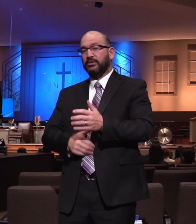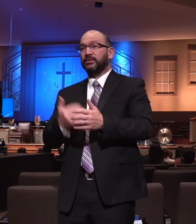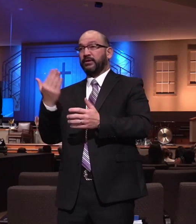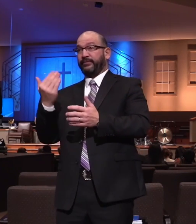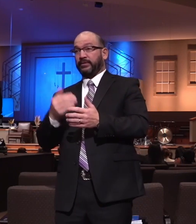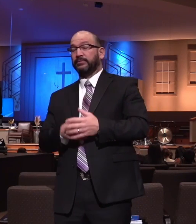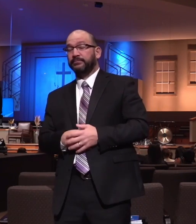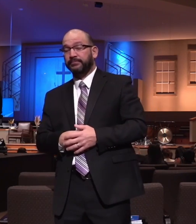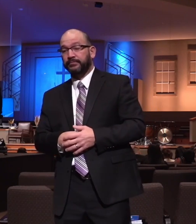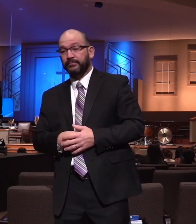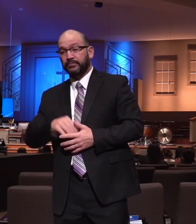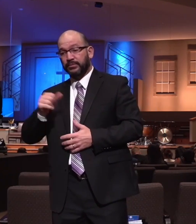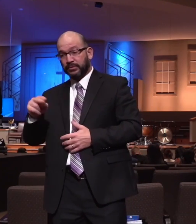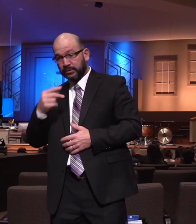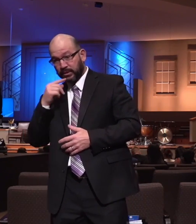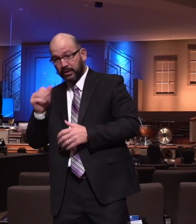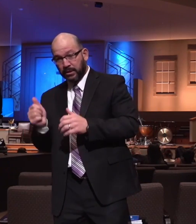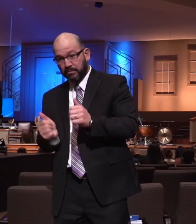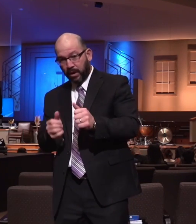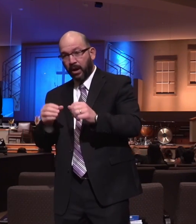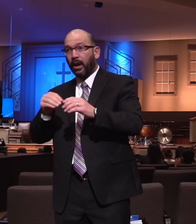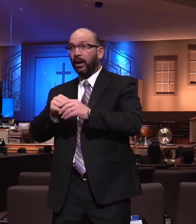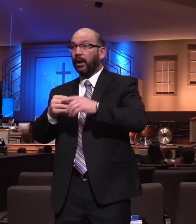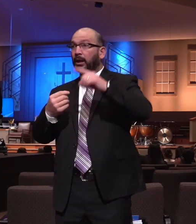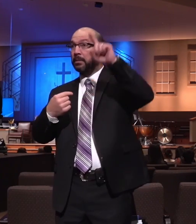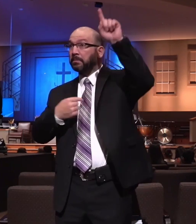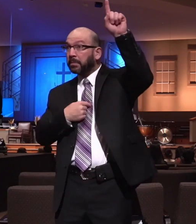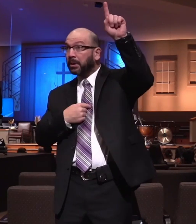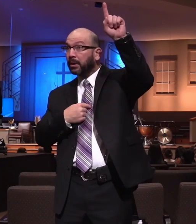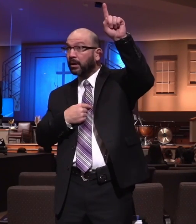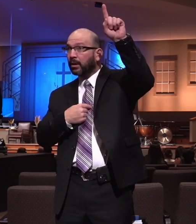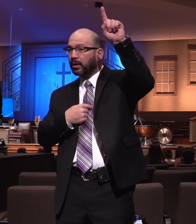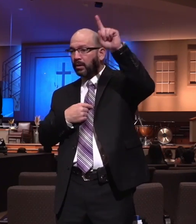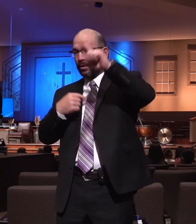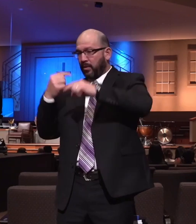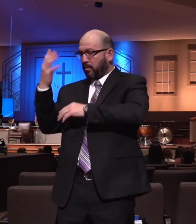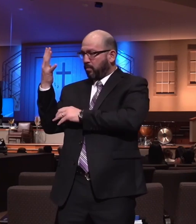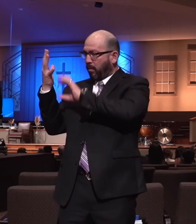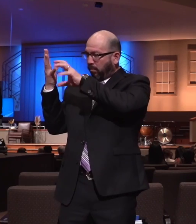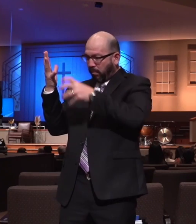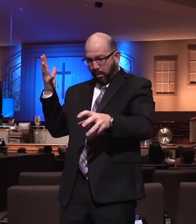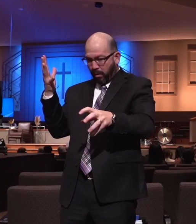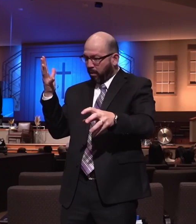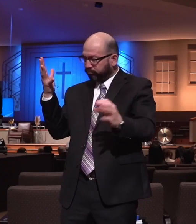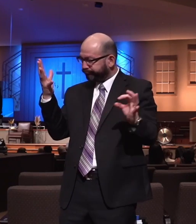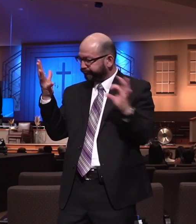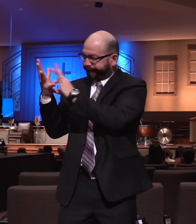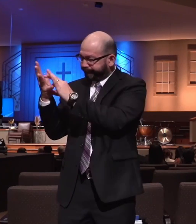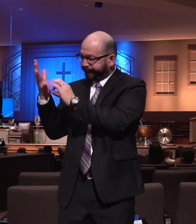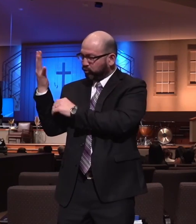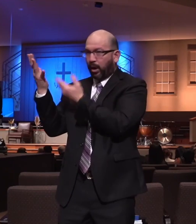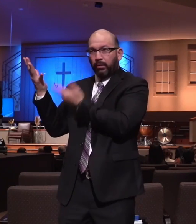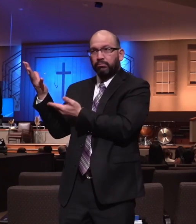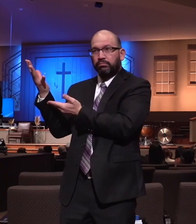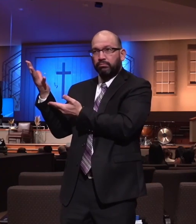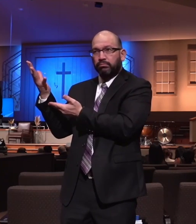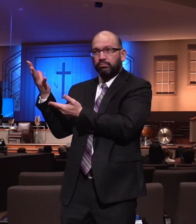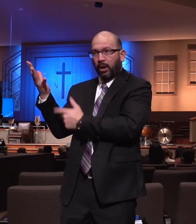the Apostle said, abide in me and I in you, Jesus said, as the branch cannot bear fruit of itself except it abide in the vine. So John was